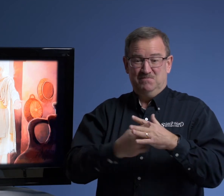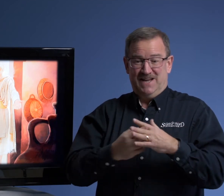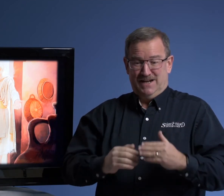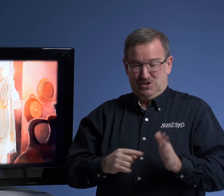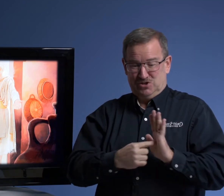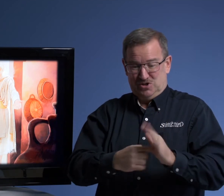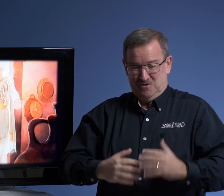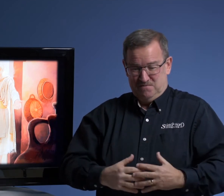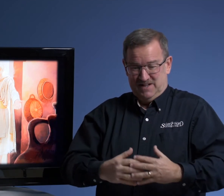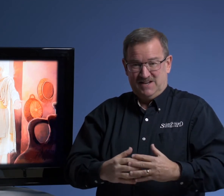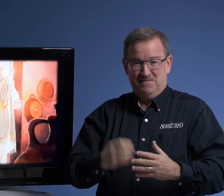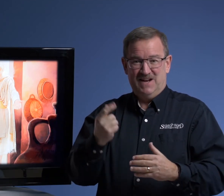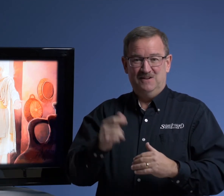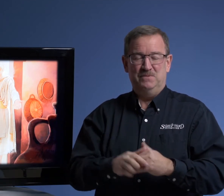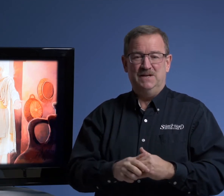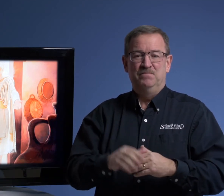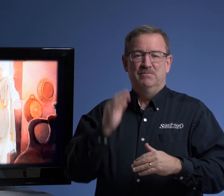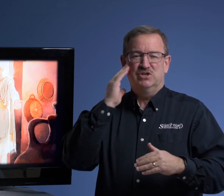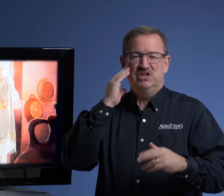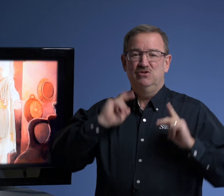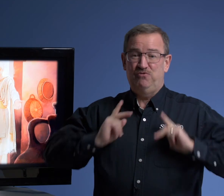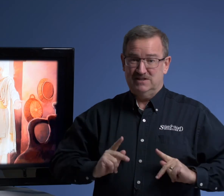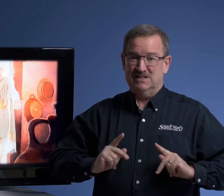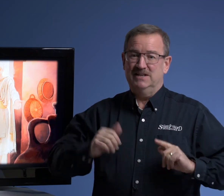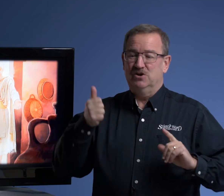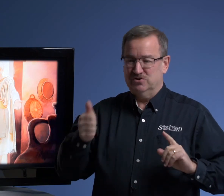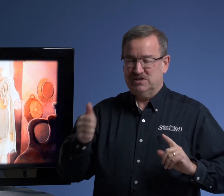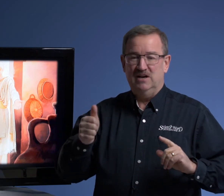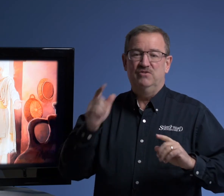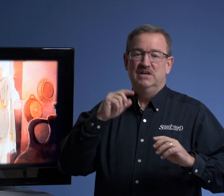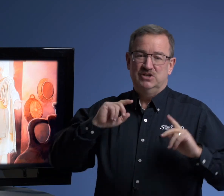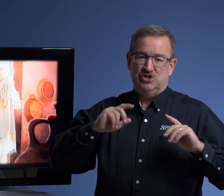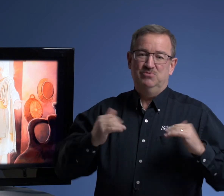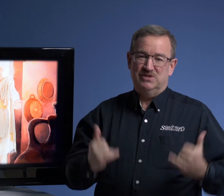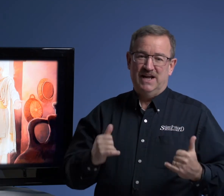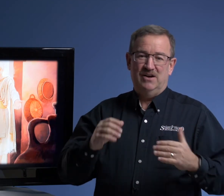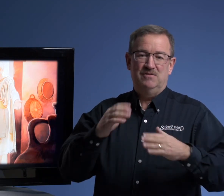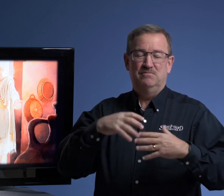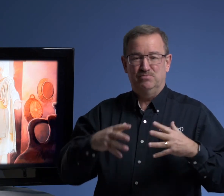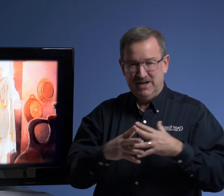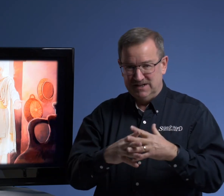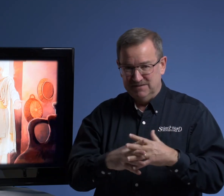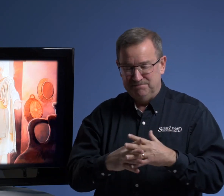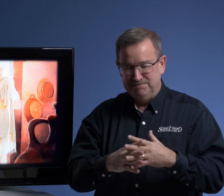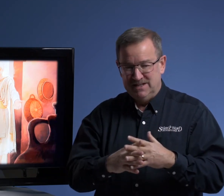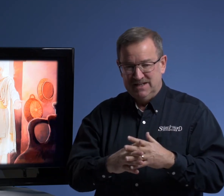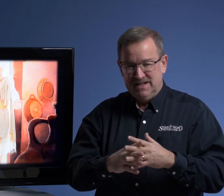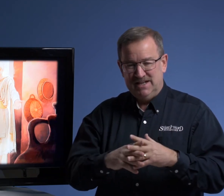began to show her belly come out a little bit, but she knew physically herself. She was now pregnant. And